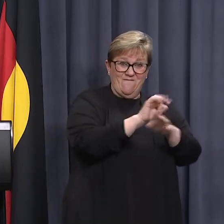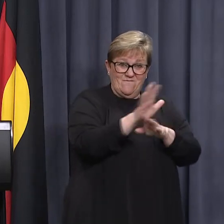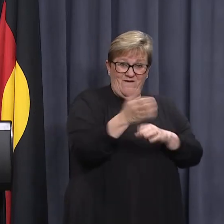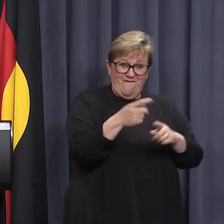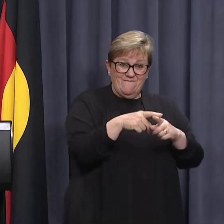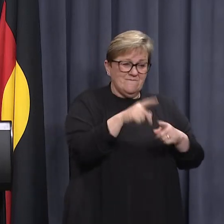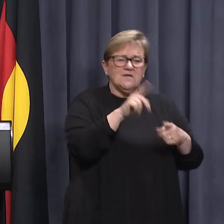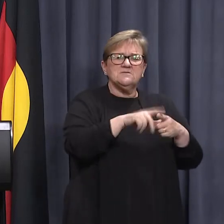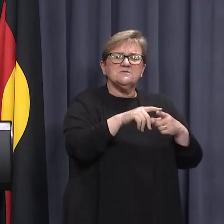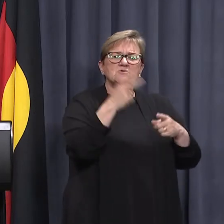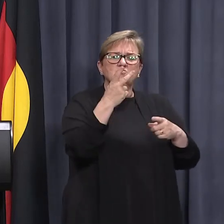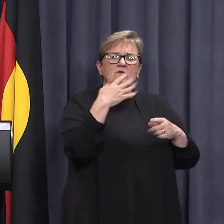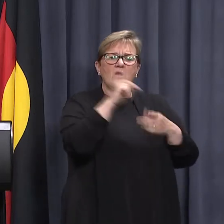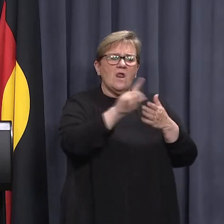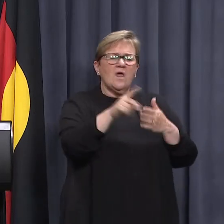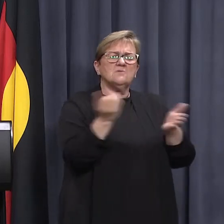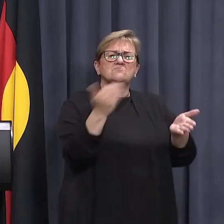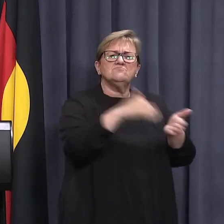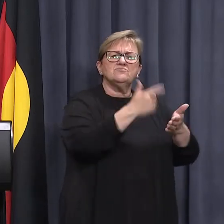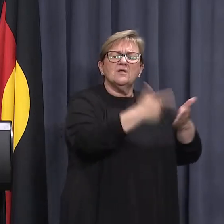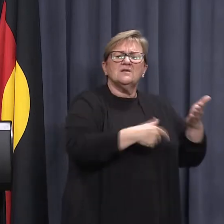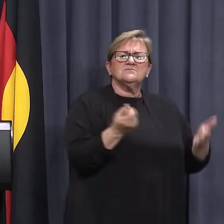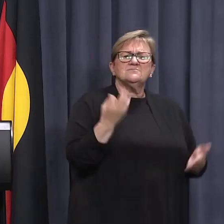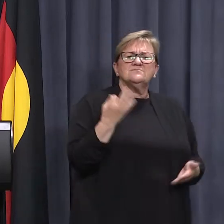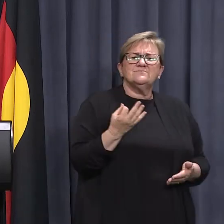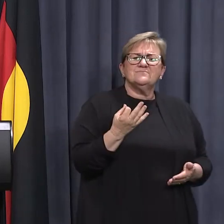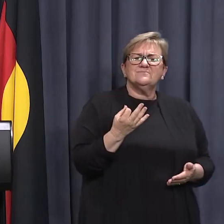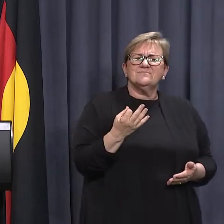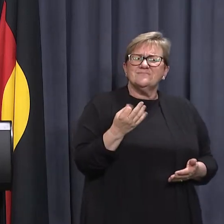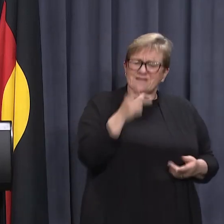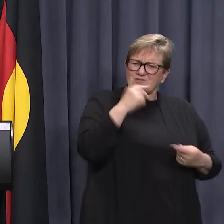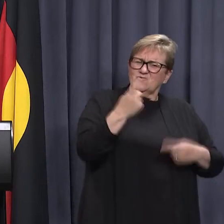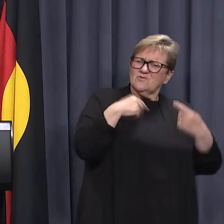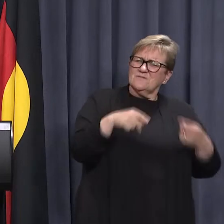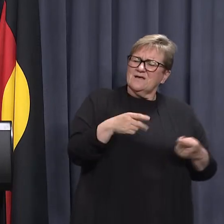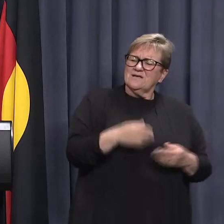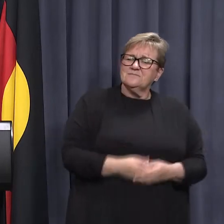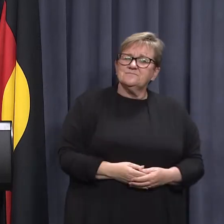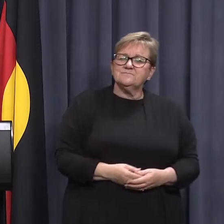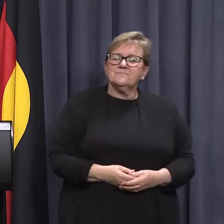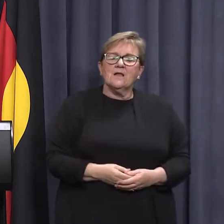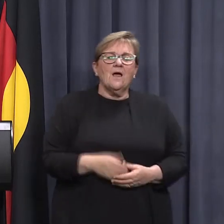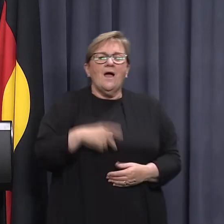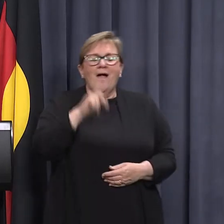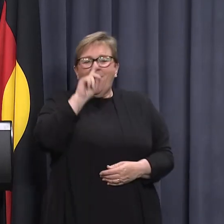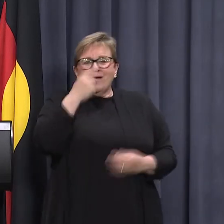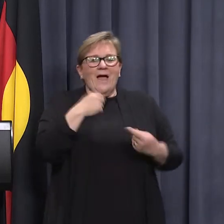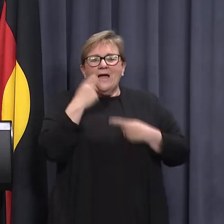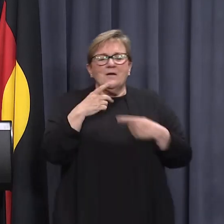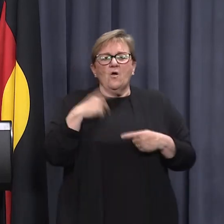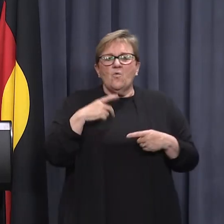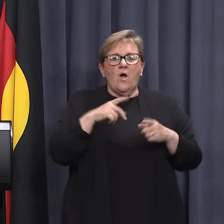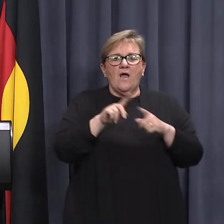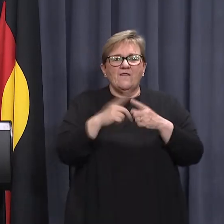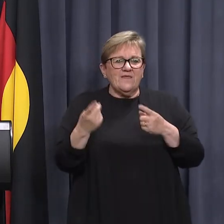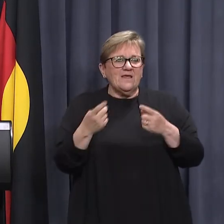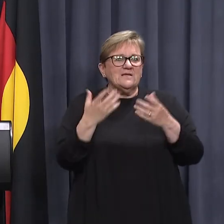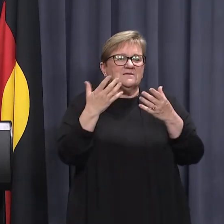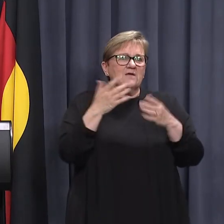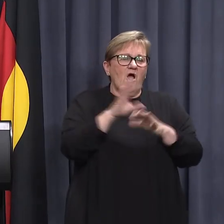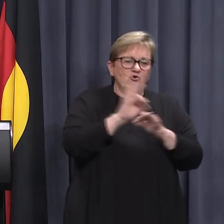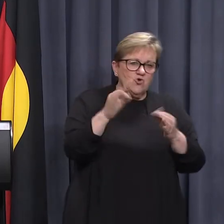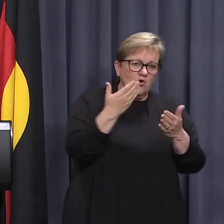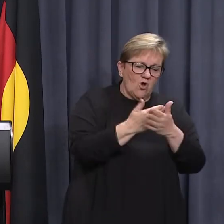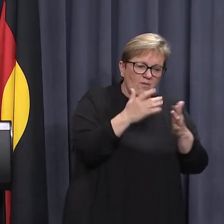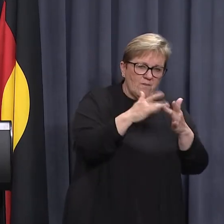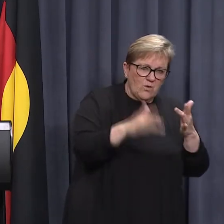still 24 hours later isn't listed as an exposure site? Can you explain that? Look, I can't explain why things have or haven't gone onto